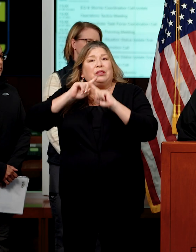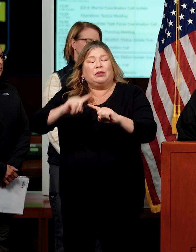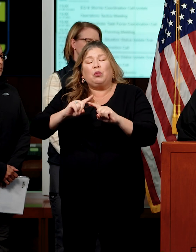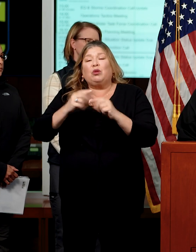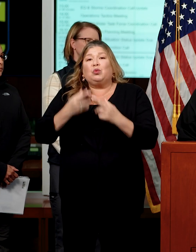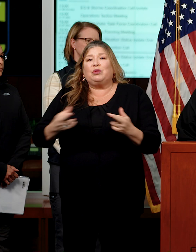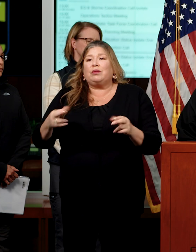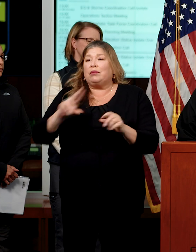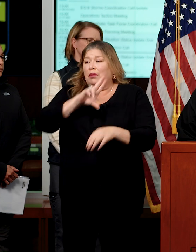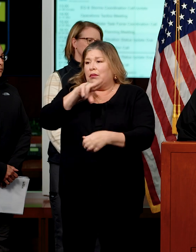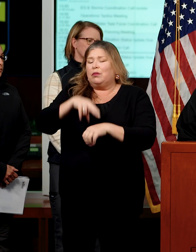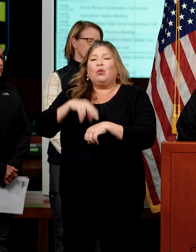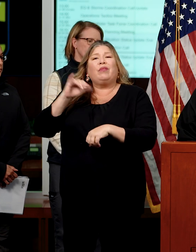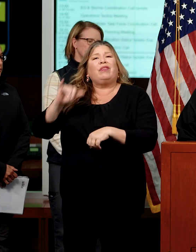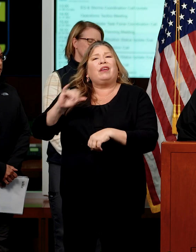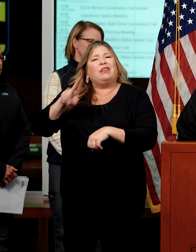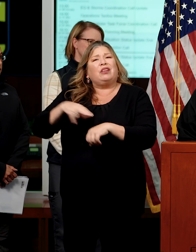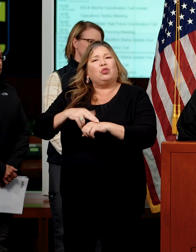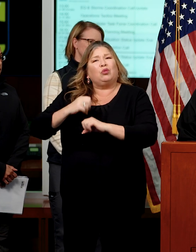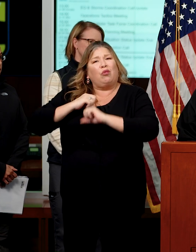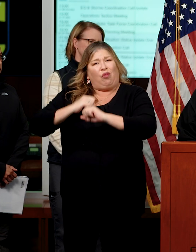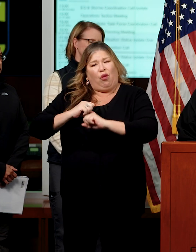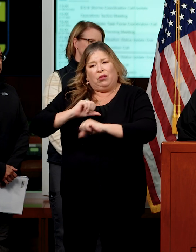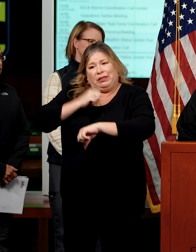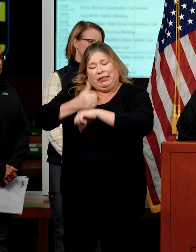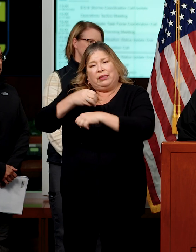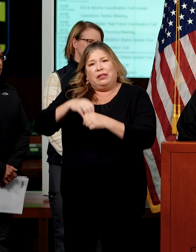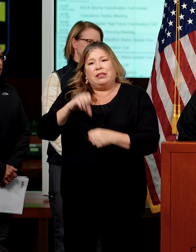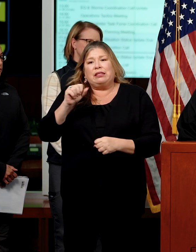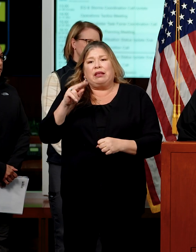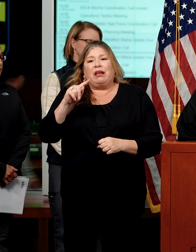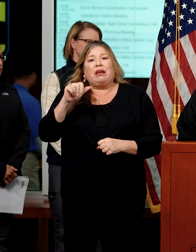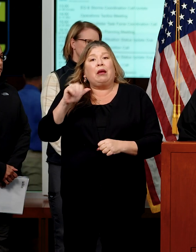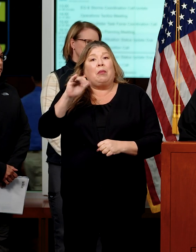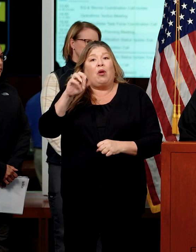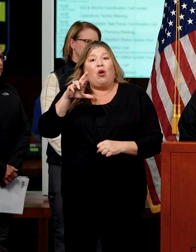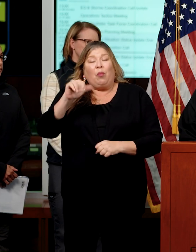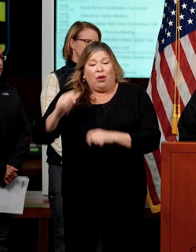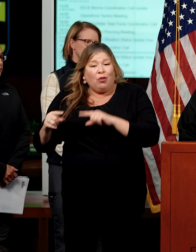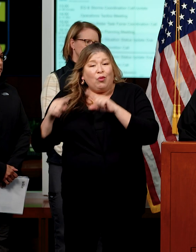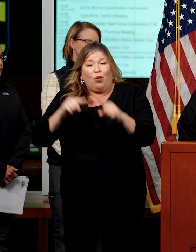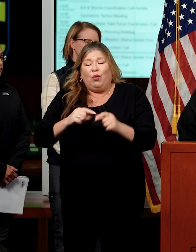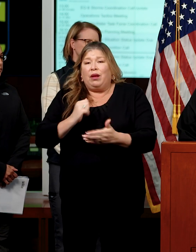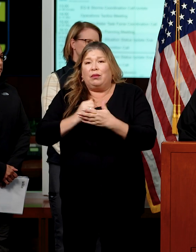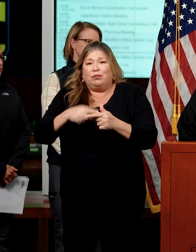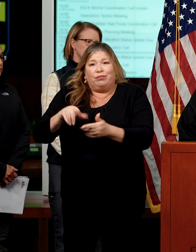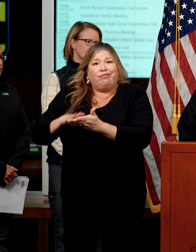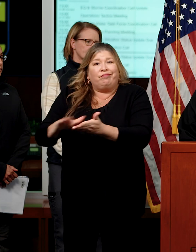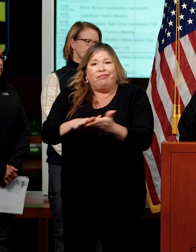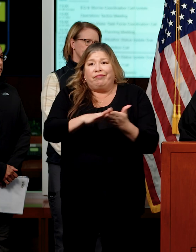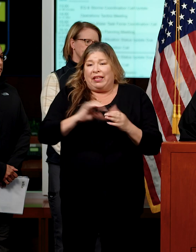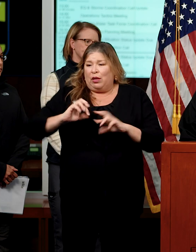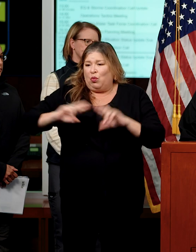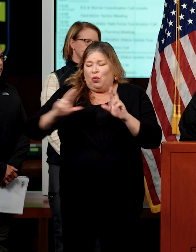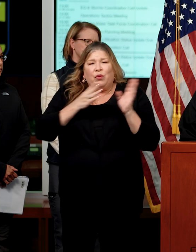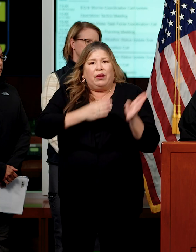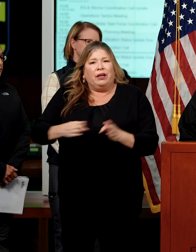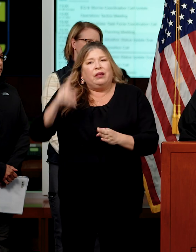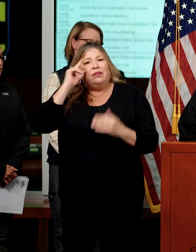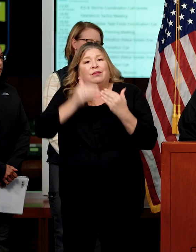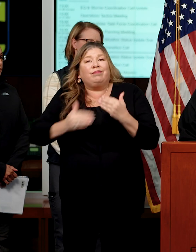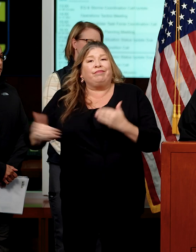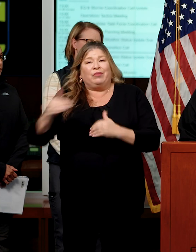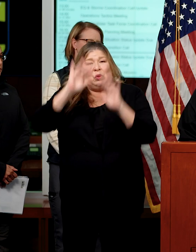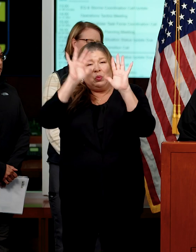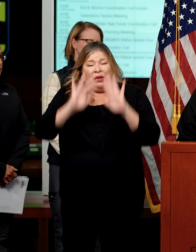National Guard to the Santa Barbara area, to assist in clearing debris and preparing for the next round of storms.